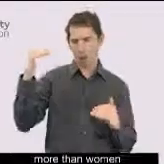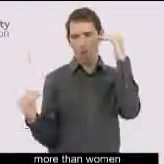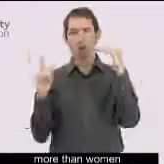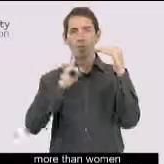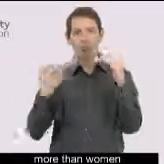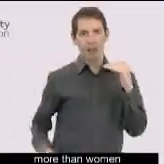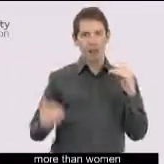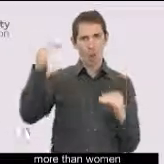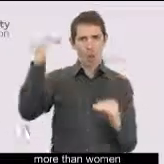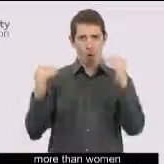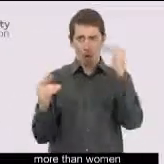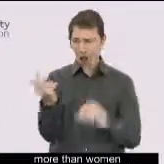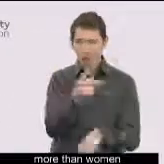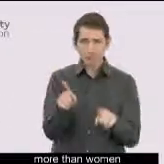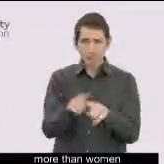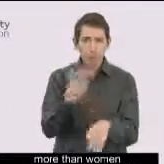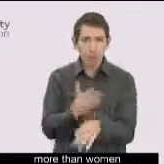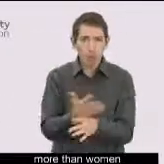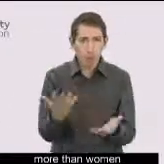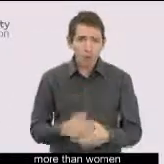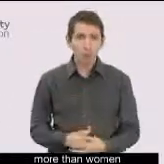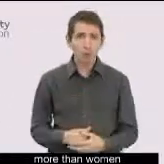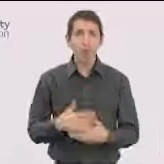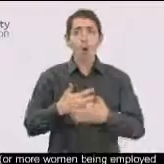or more women being employed than men to do a similar job.